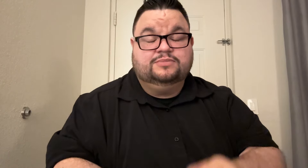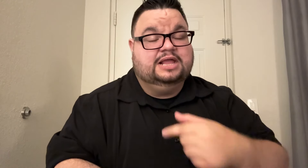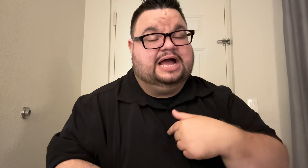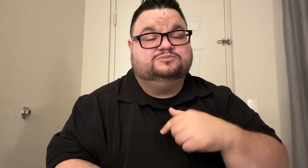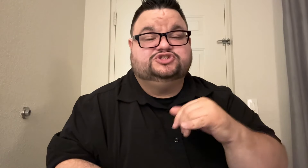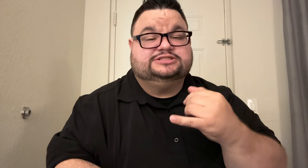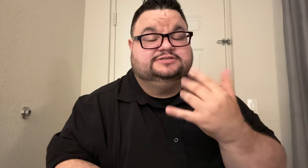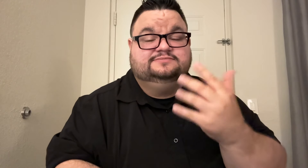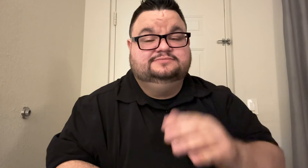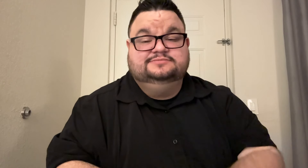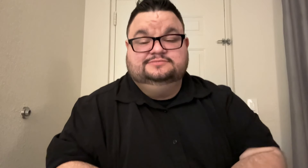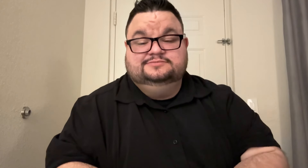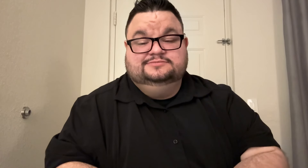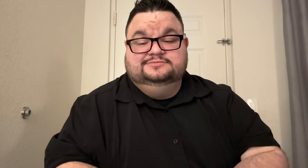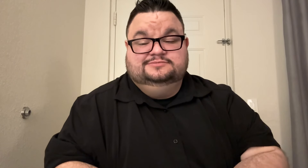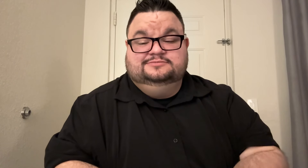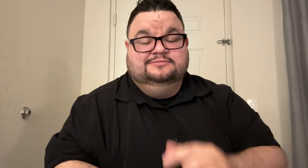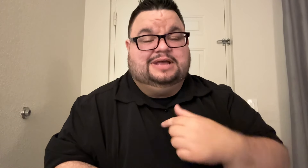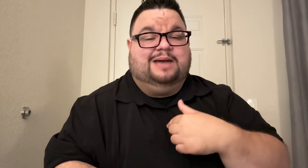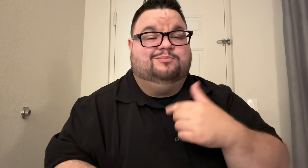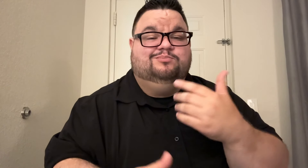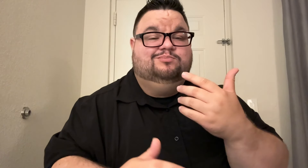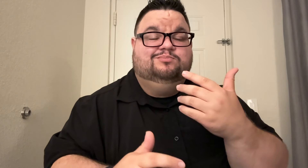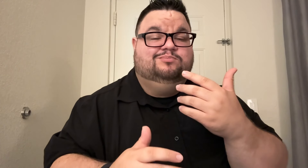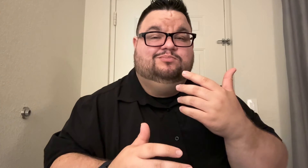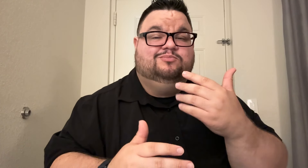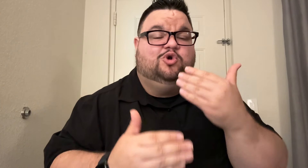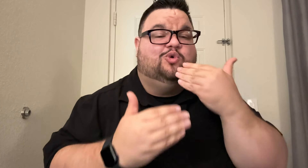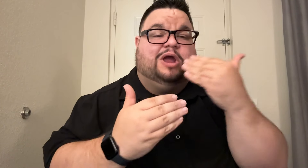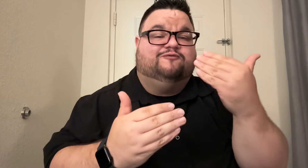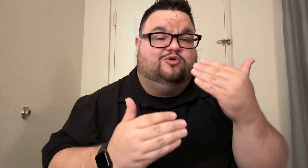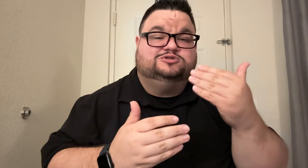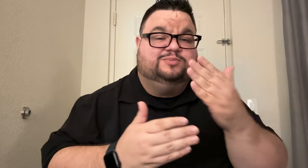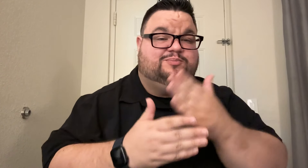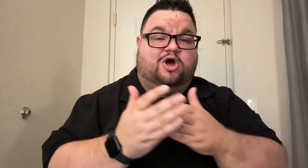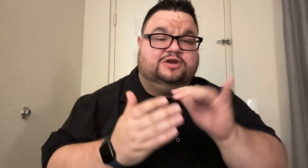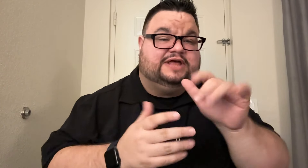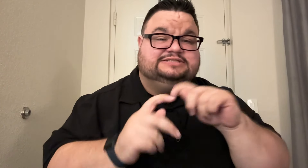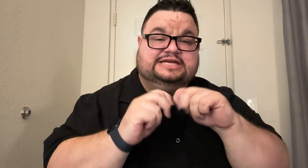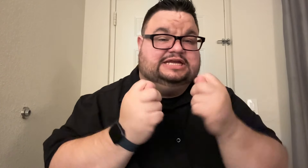I'm just, I'm grateful to be part of that team.